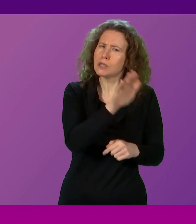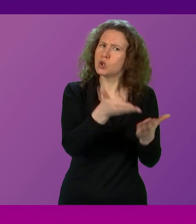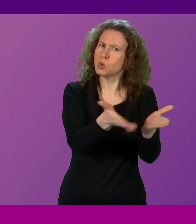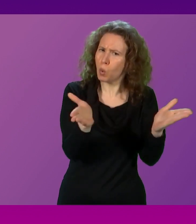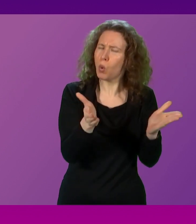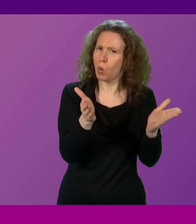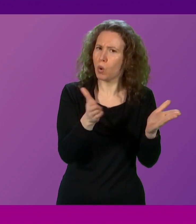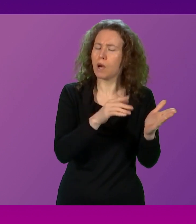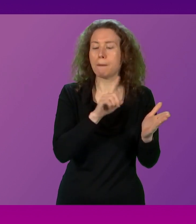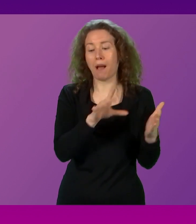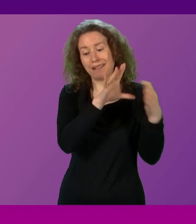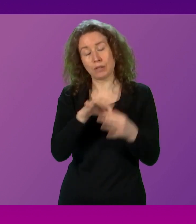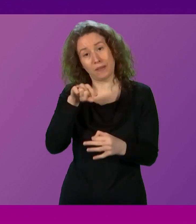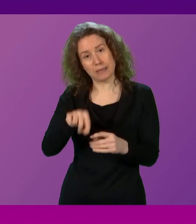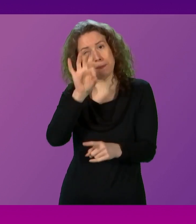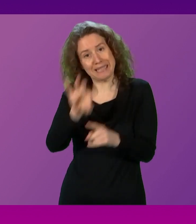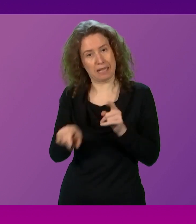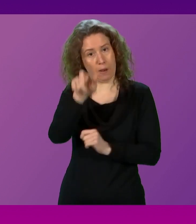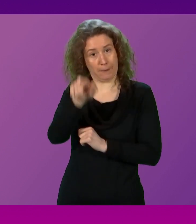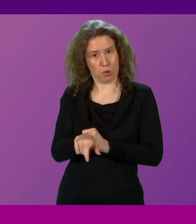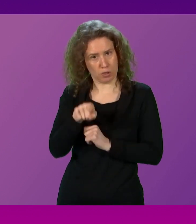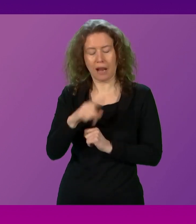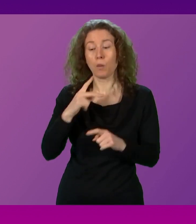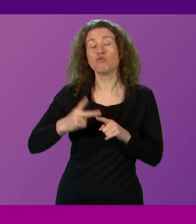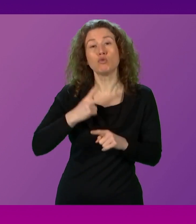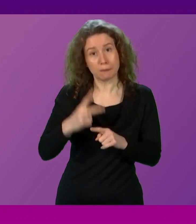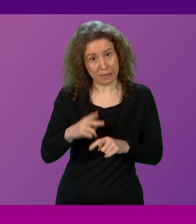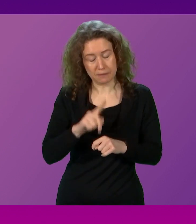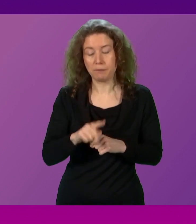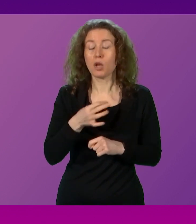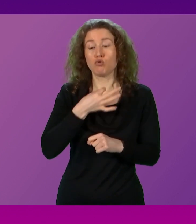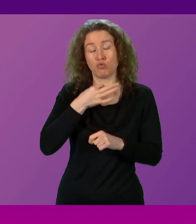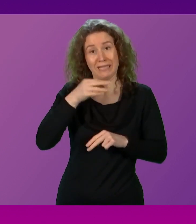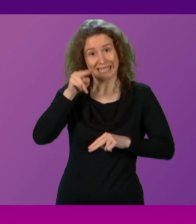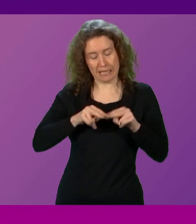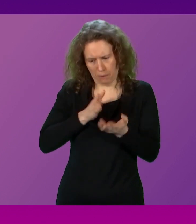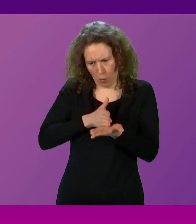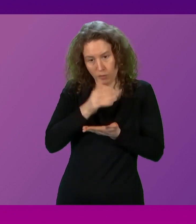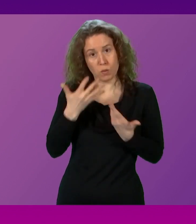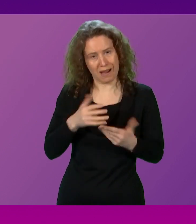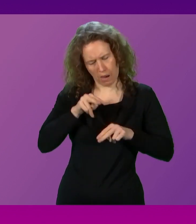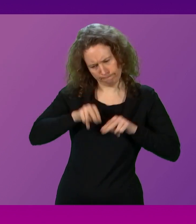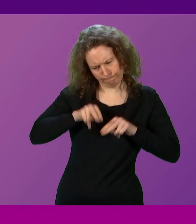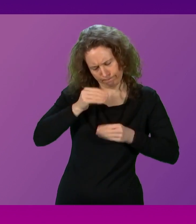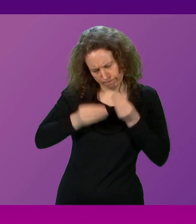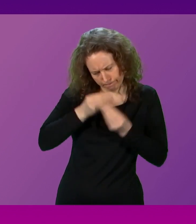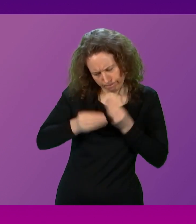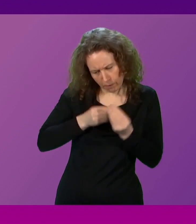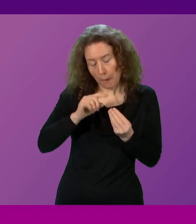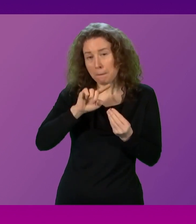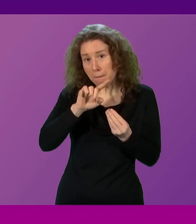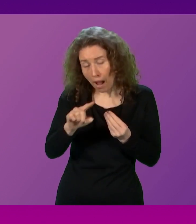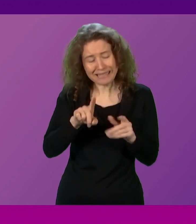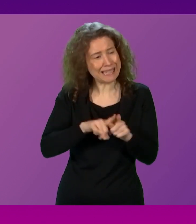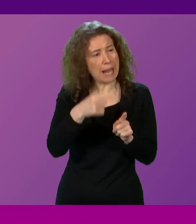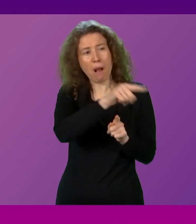to the public. But in relation to this case, what I said, and I'm going to repeat it, the risk assessment is underway. However, as in